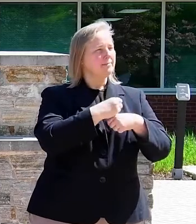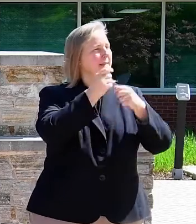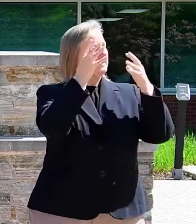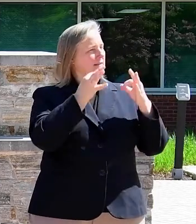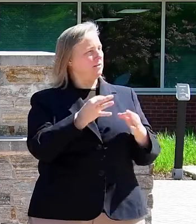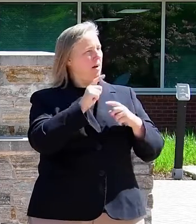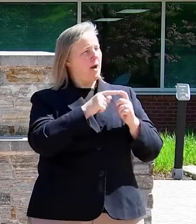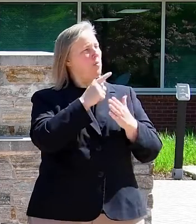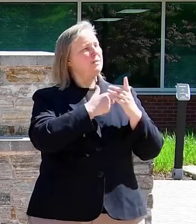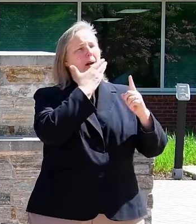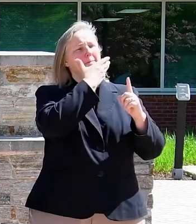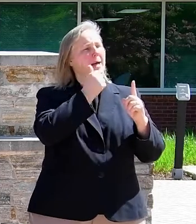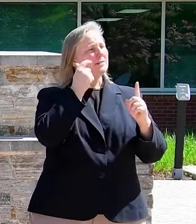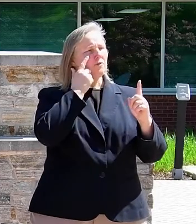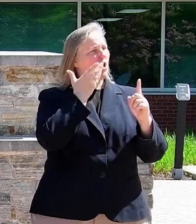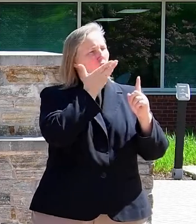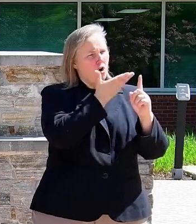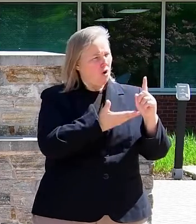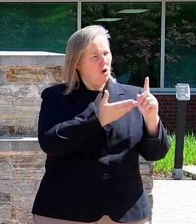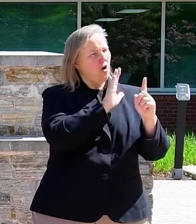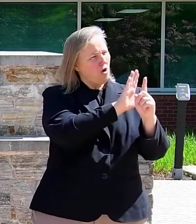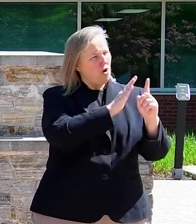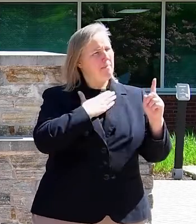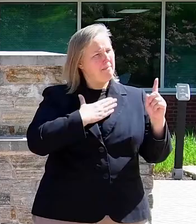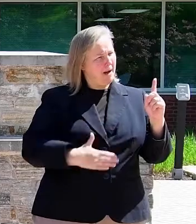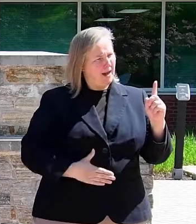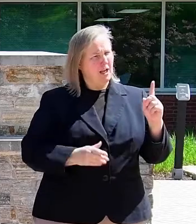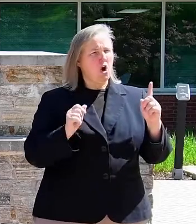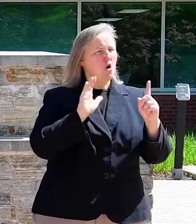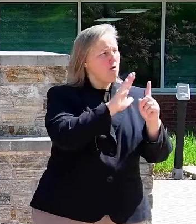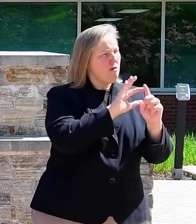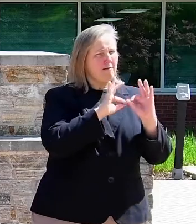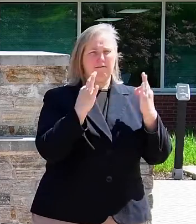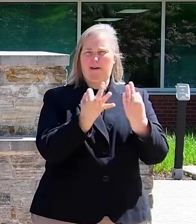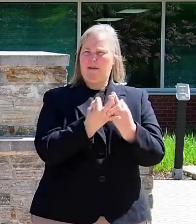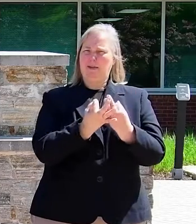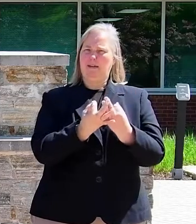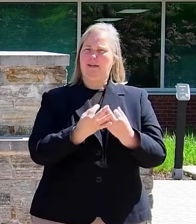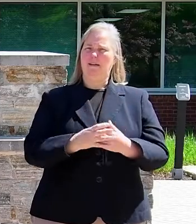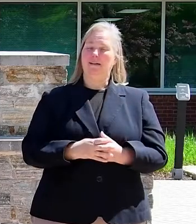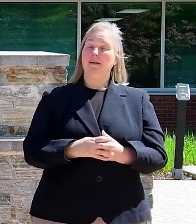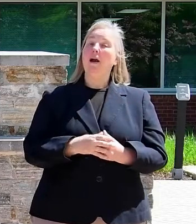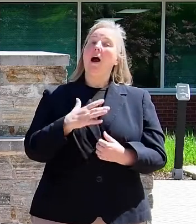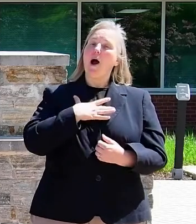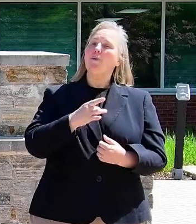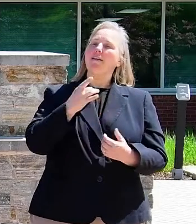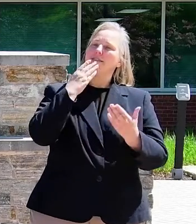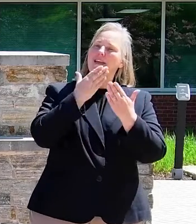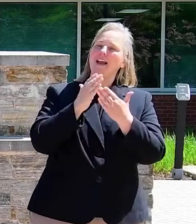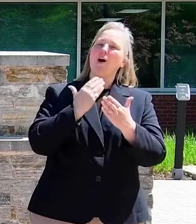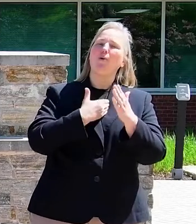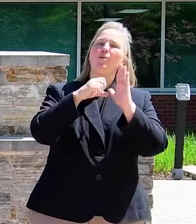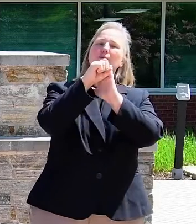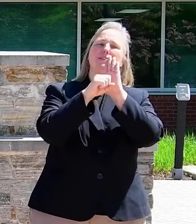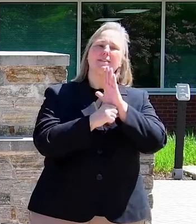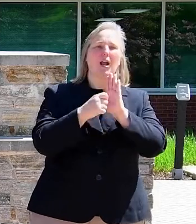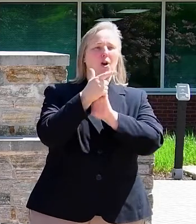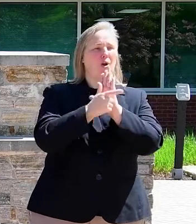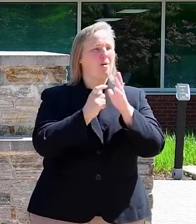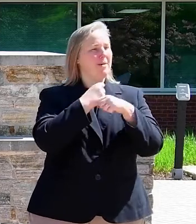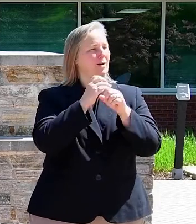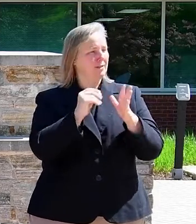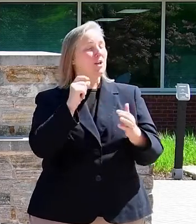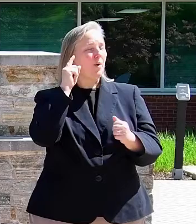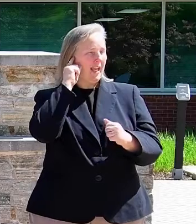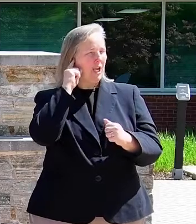about what is best for her body and her family. I'd like to thank our state lawmakers, and you'll hear from